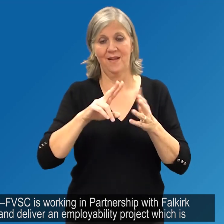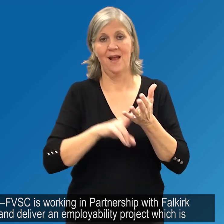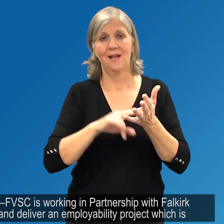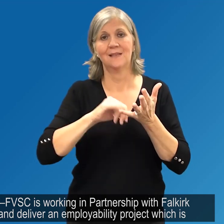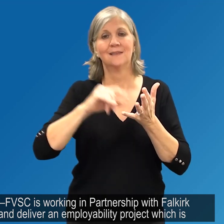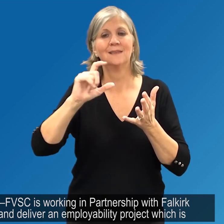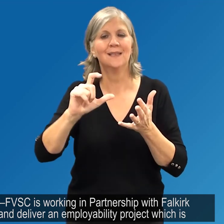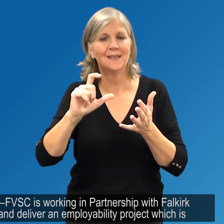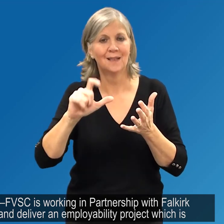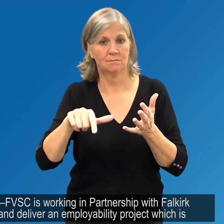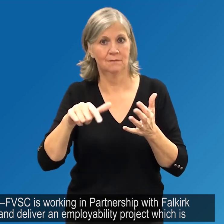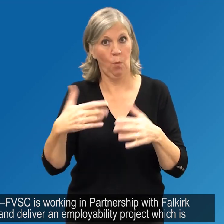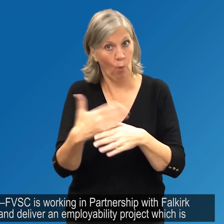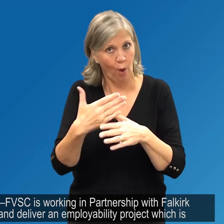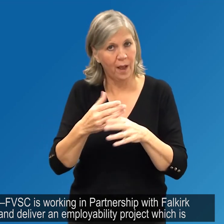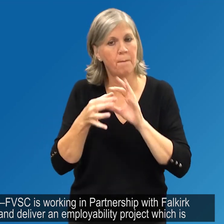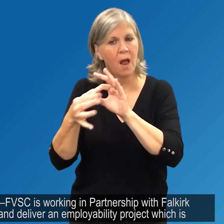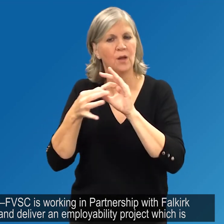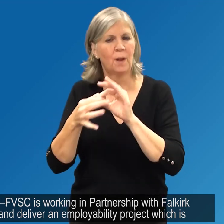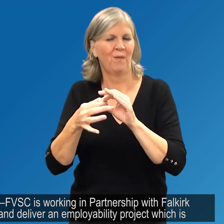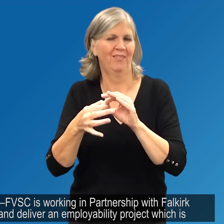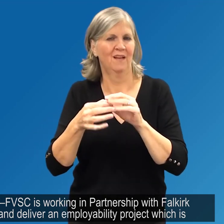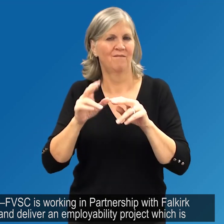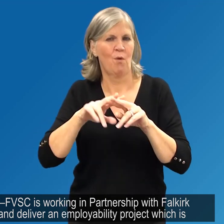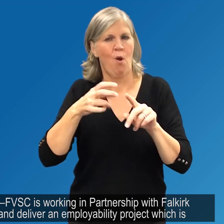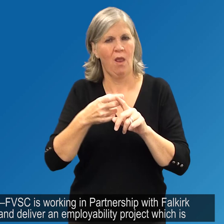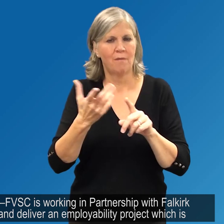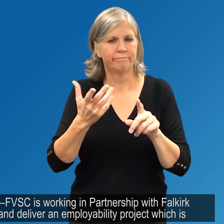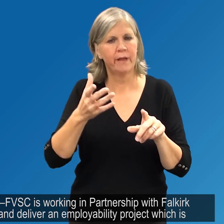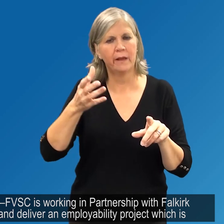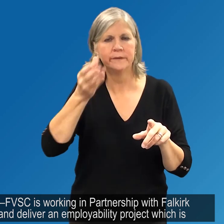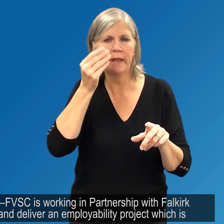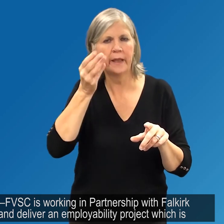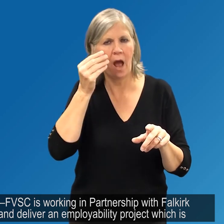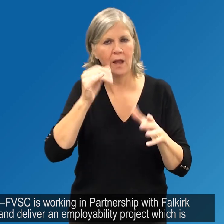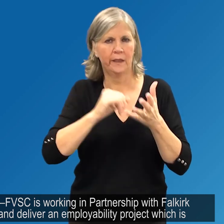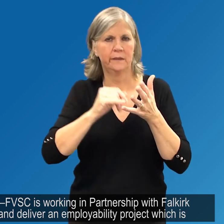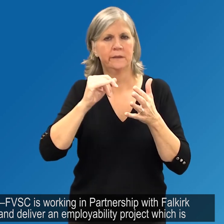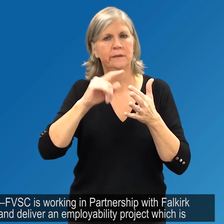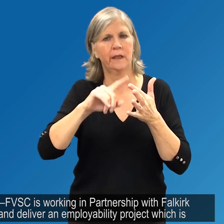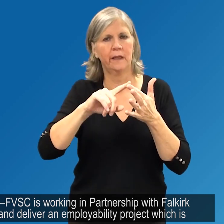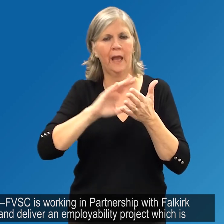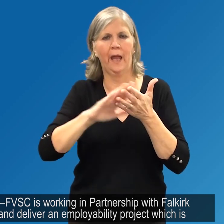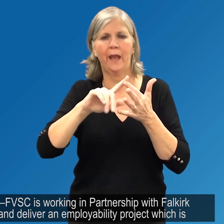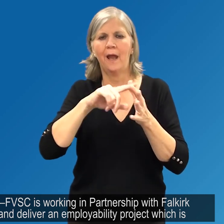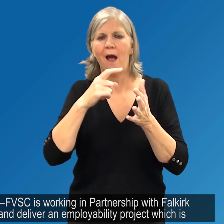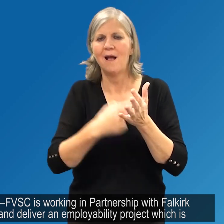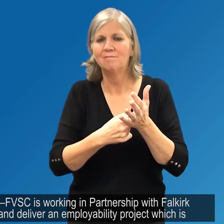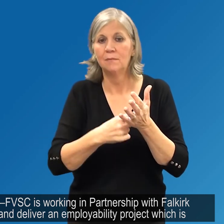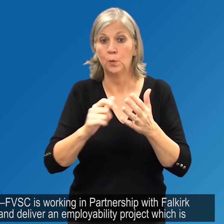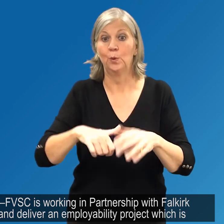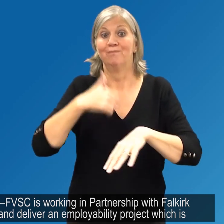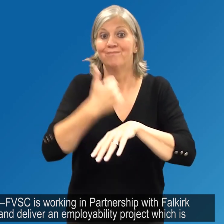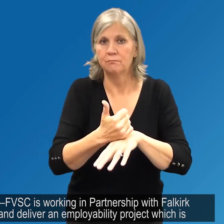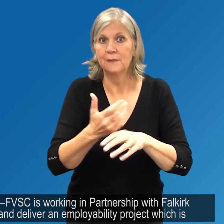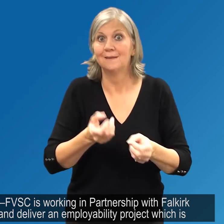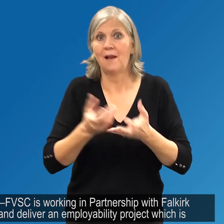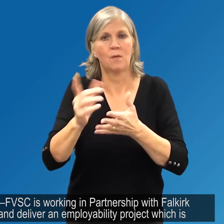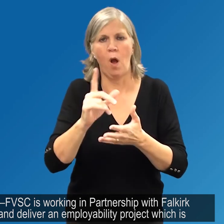Employability project. FVSC is working in partnership with Falkirk Sea here to set up and deliver an employability project